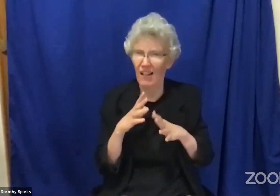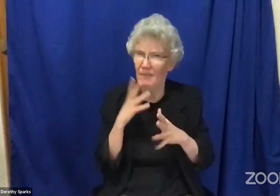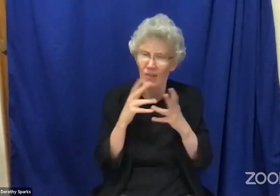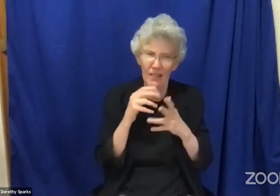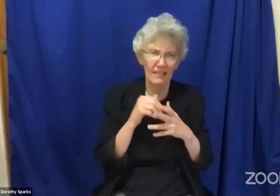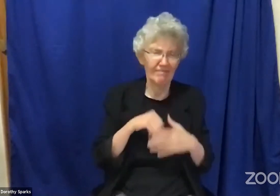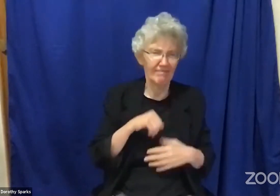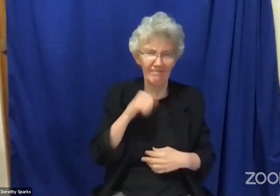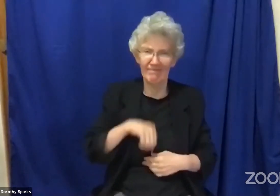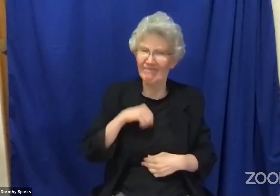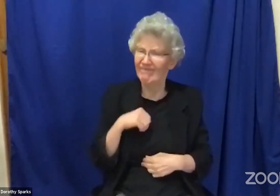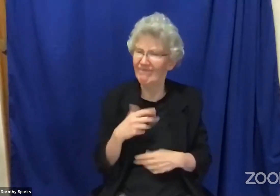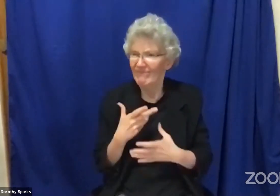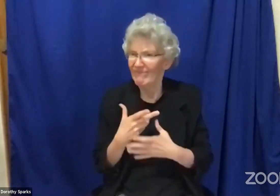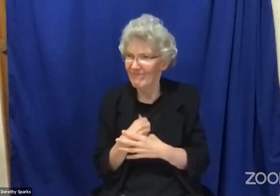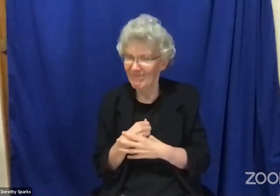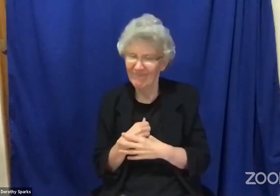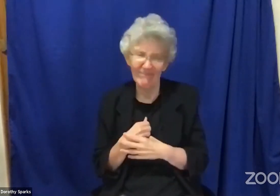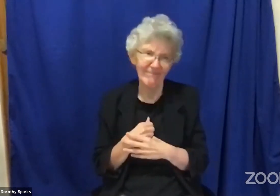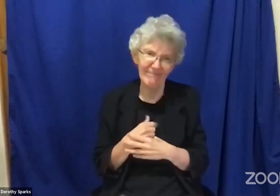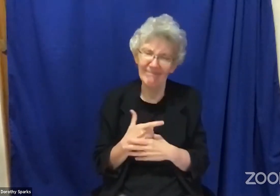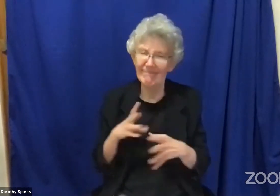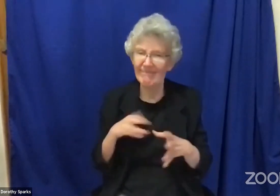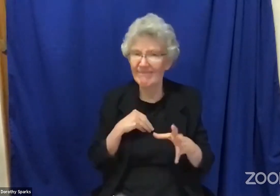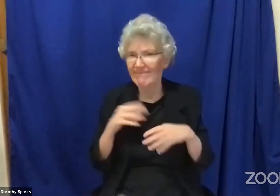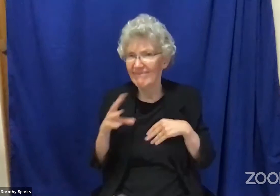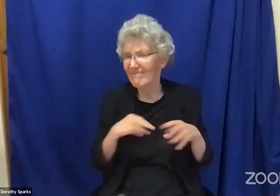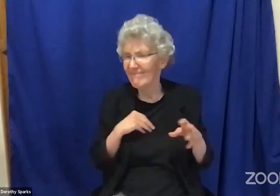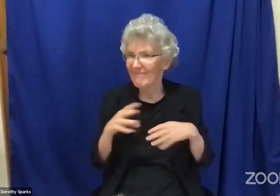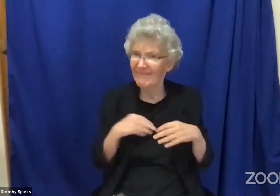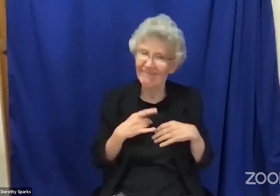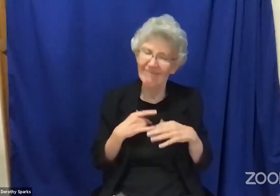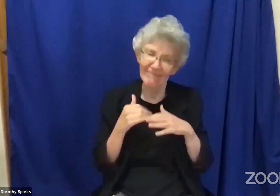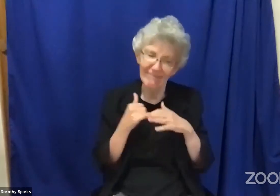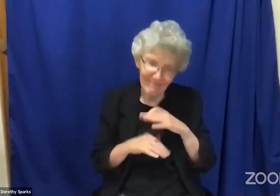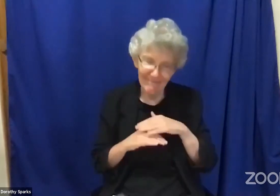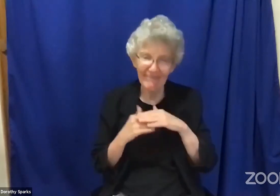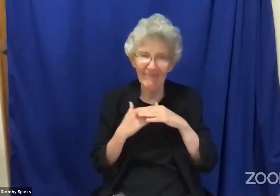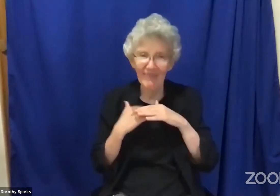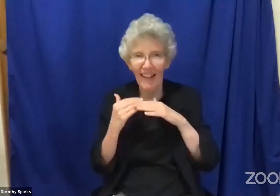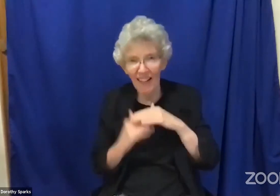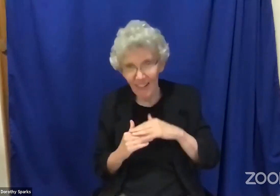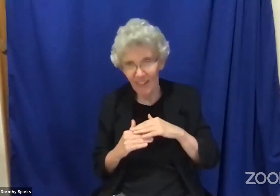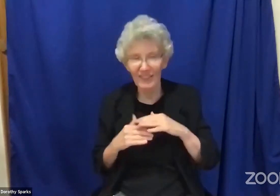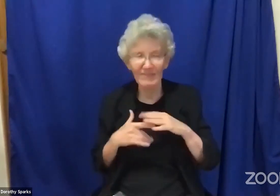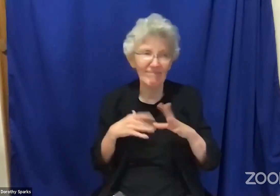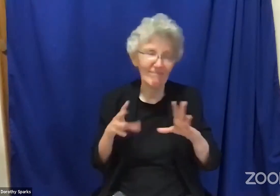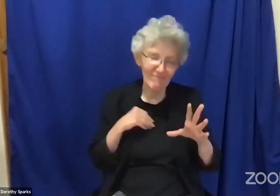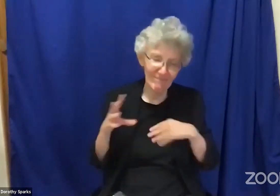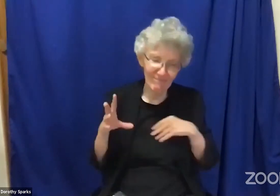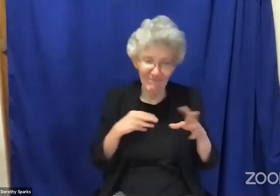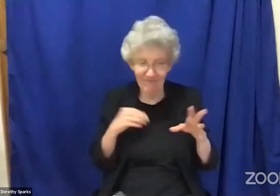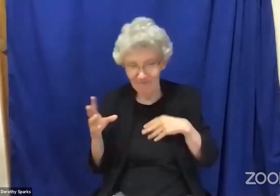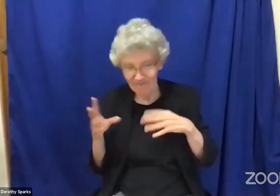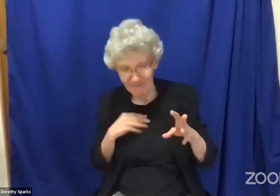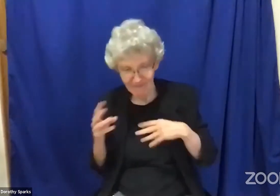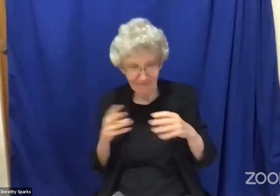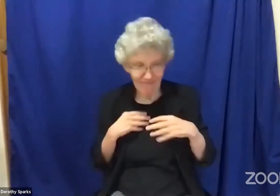embarrassed to sign in public. They didn't have a lot of pride in their language